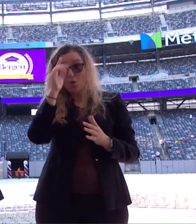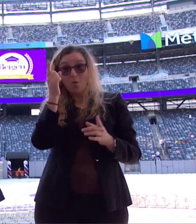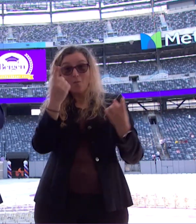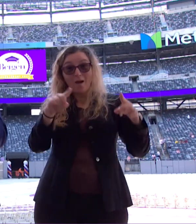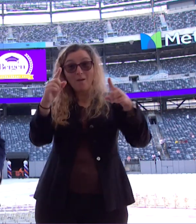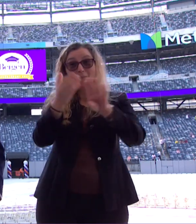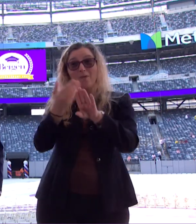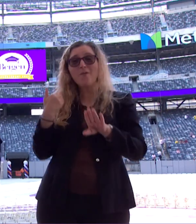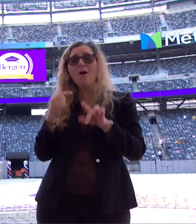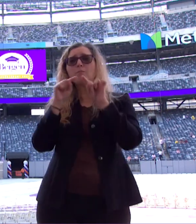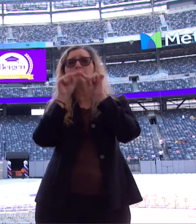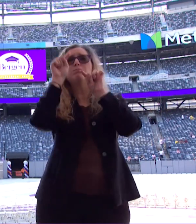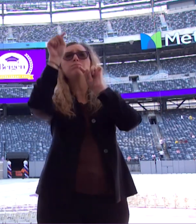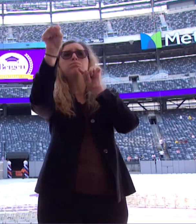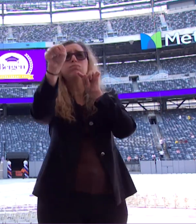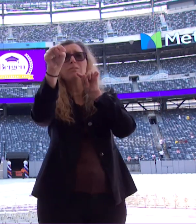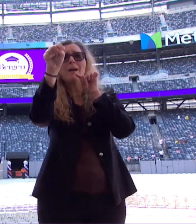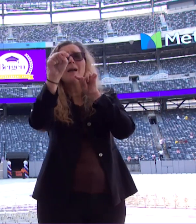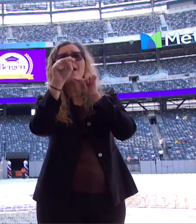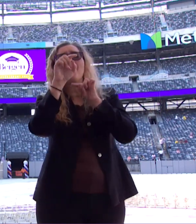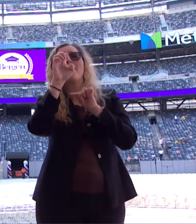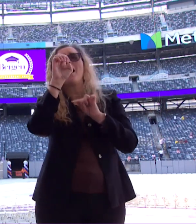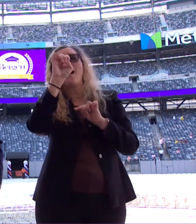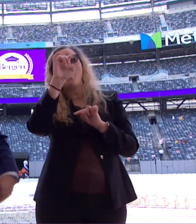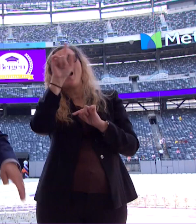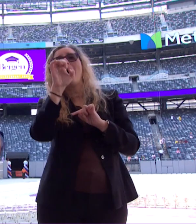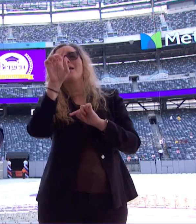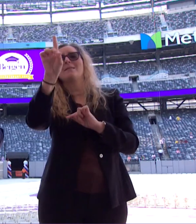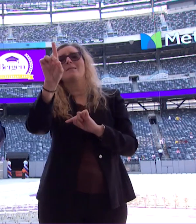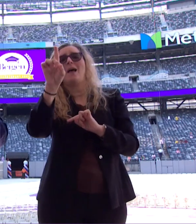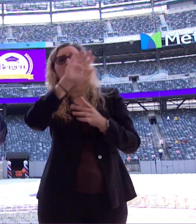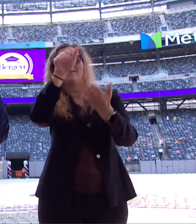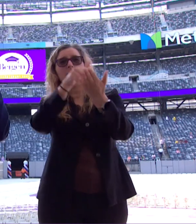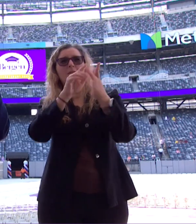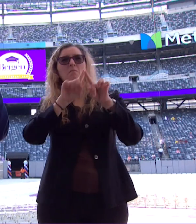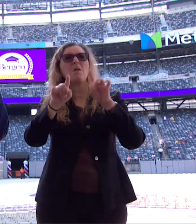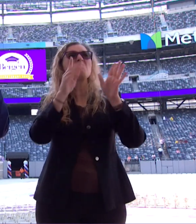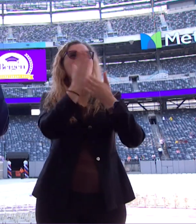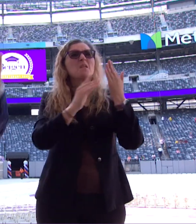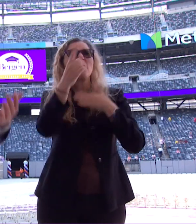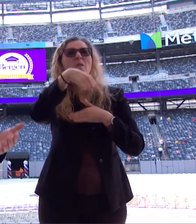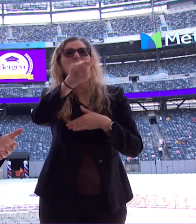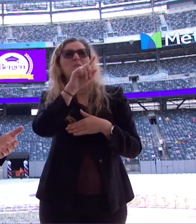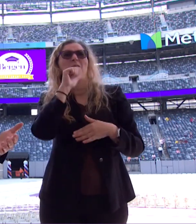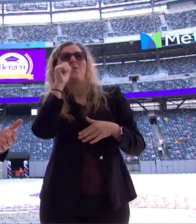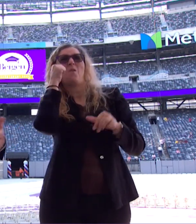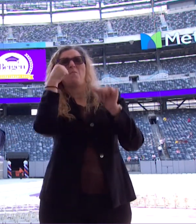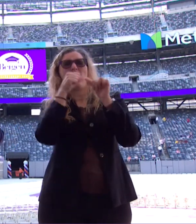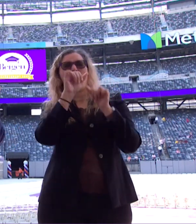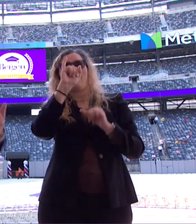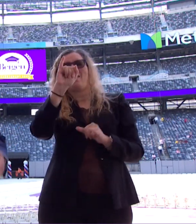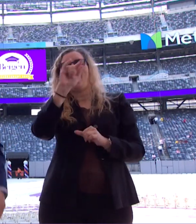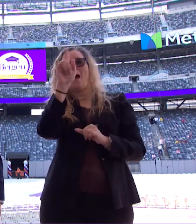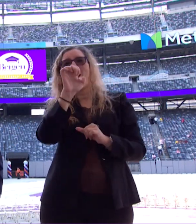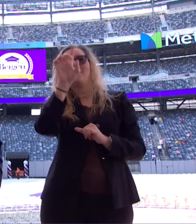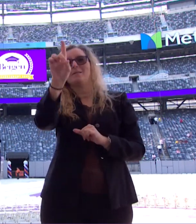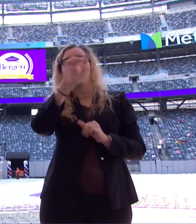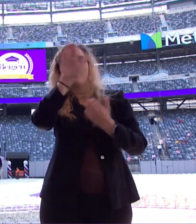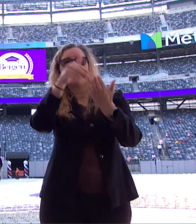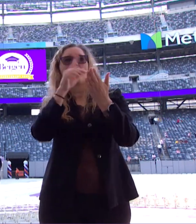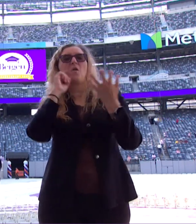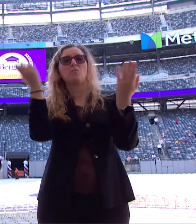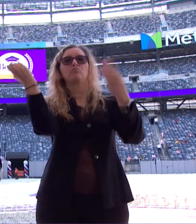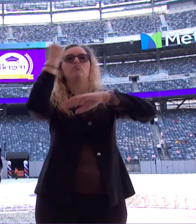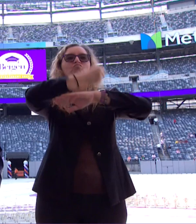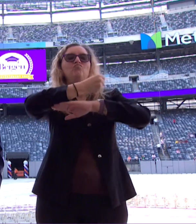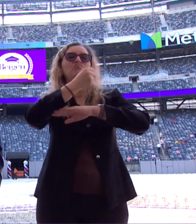We used to be across the parking lot at the Izod Center. Now, for some of you, you may not even remember the Izod Center because it's been shuttered for some